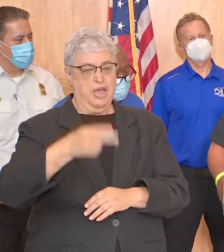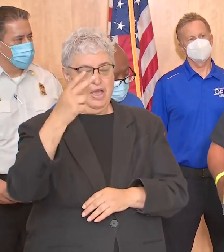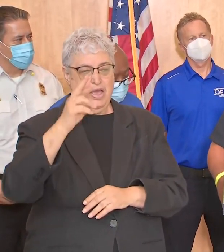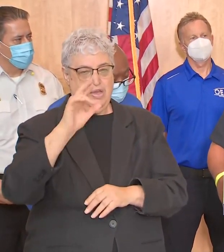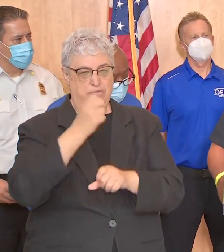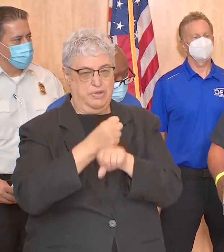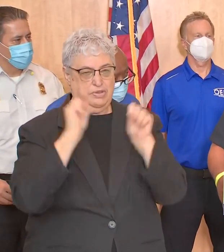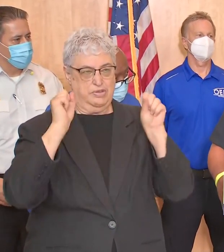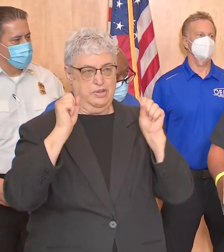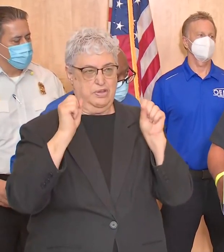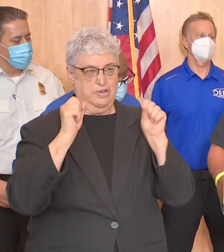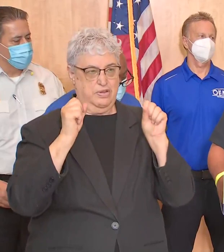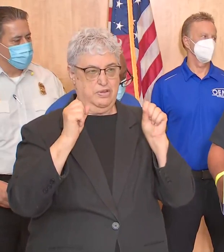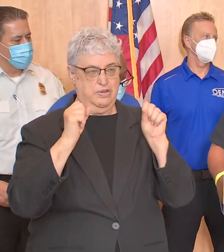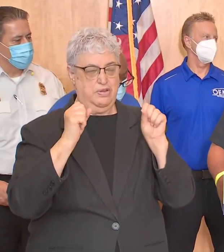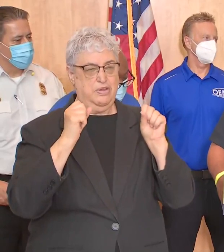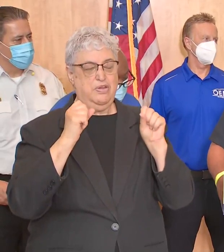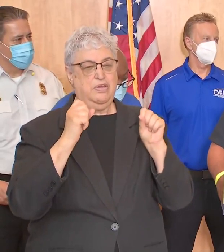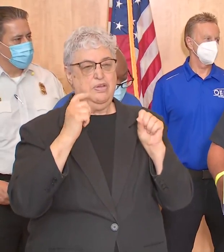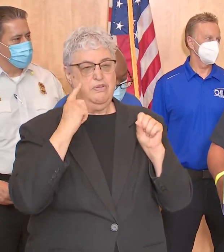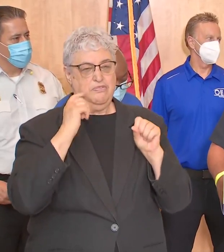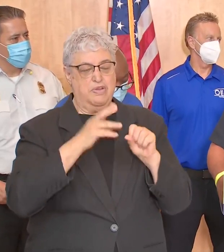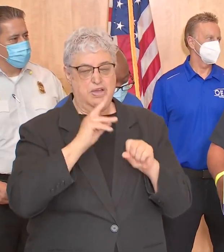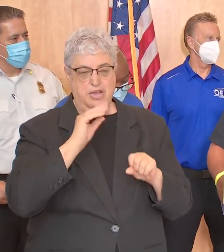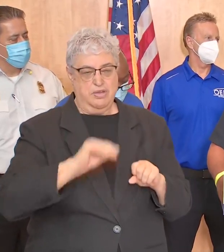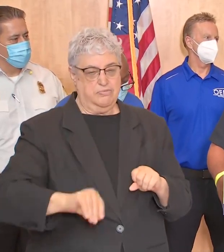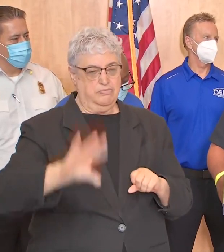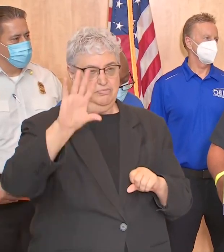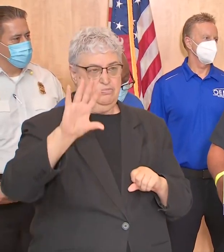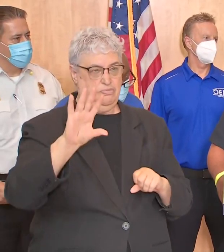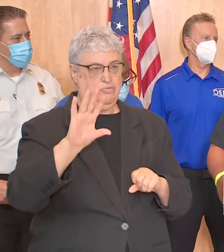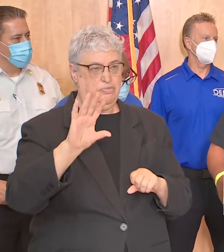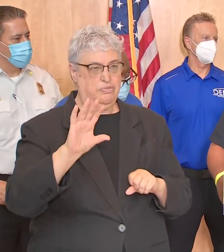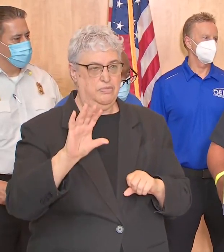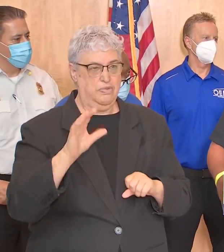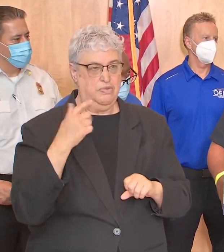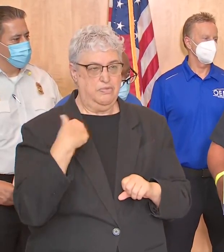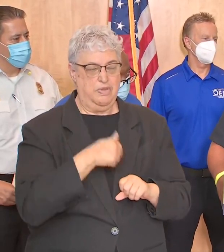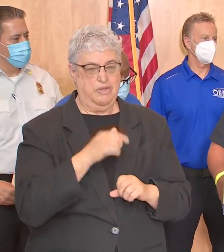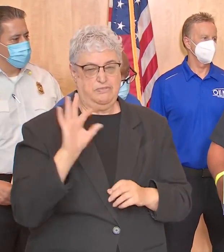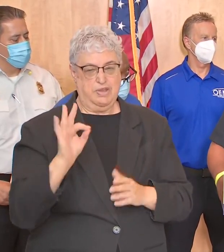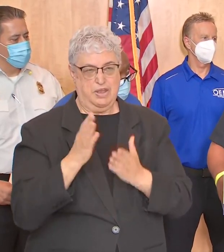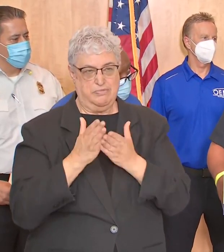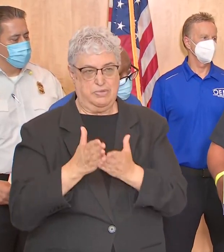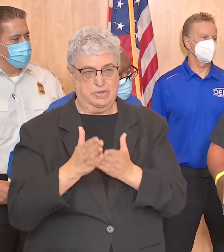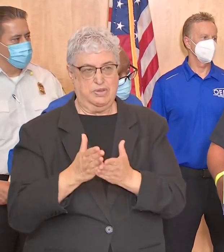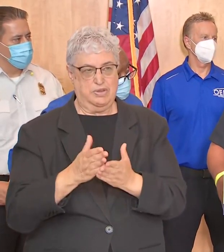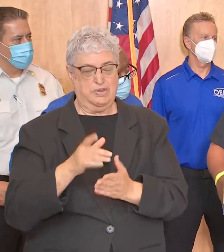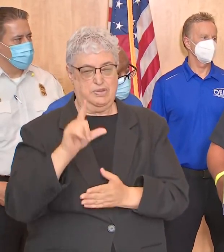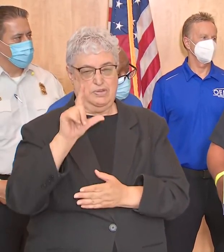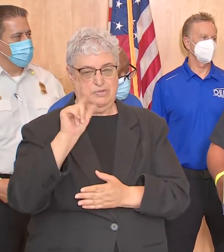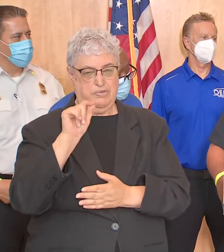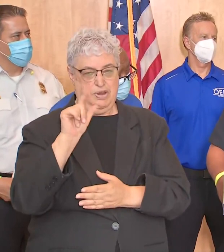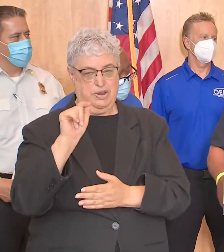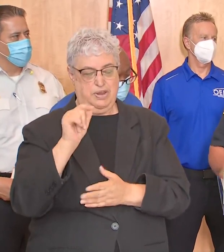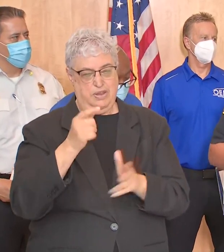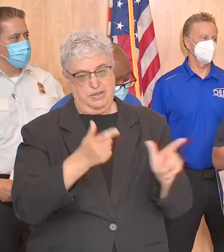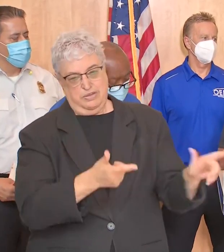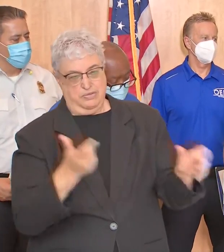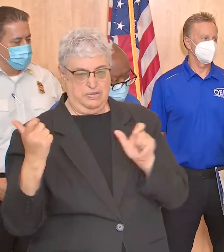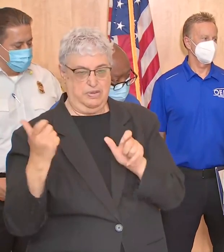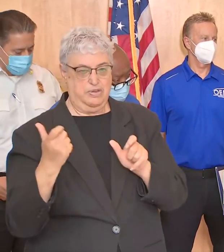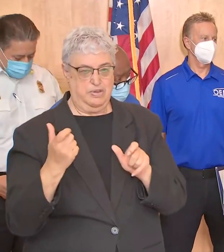across houston's ready to respond to high water calls tactical operations division has nine boats with 20 technical swift water rescue